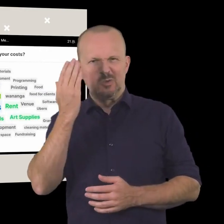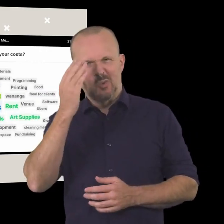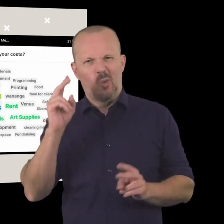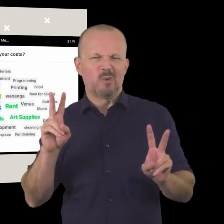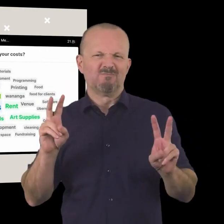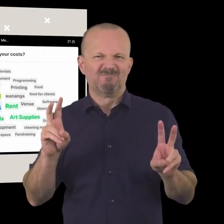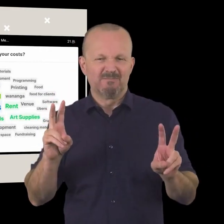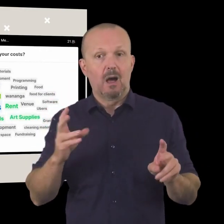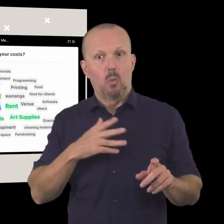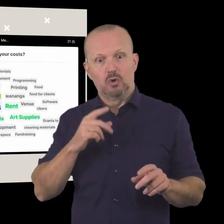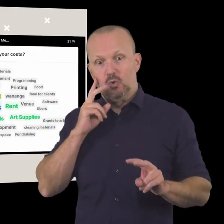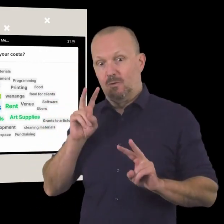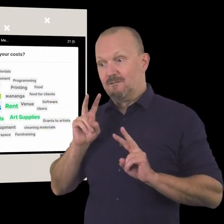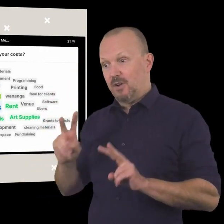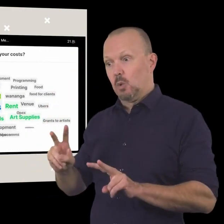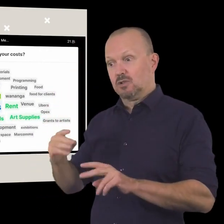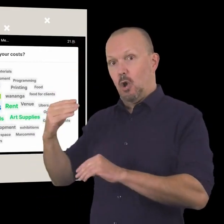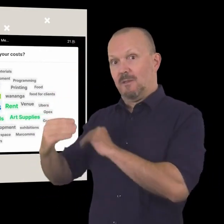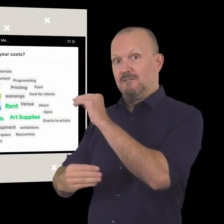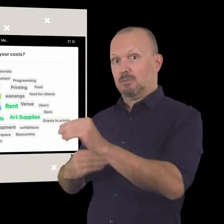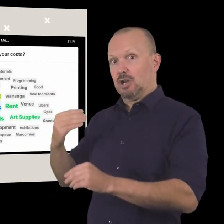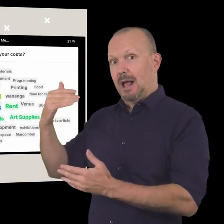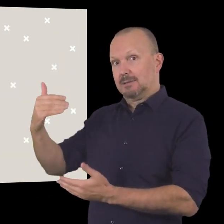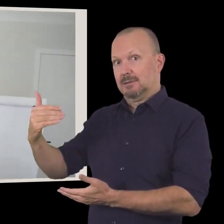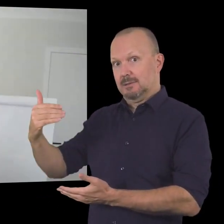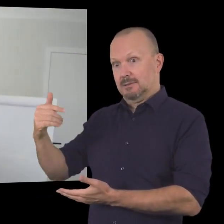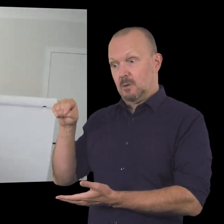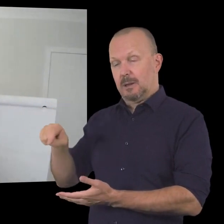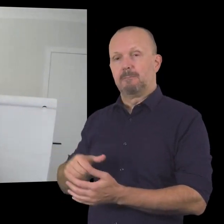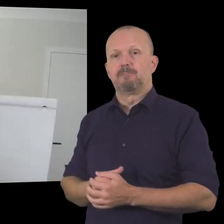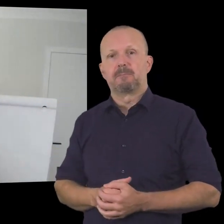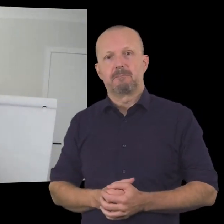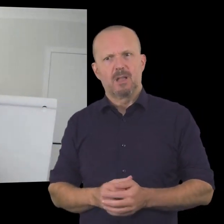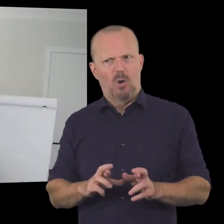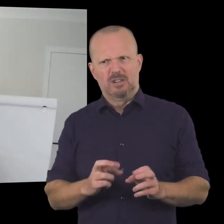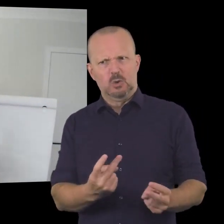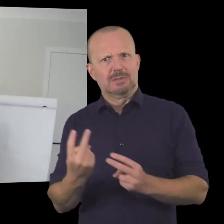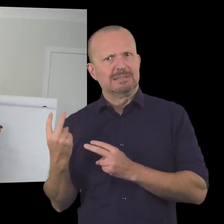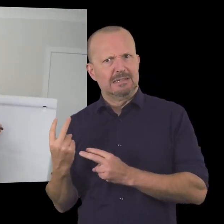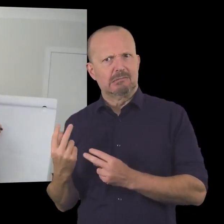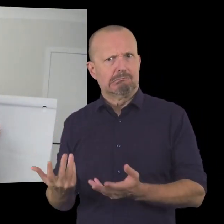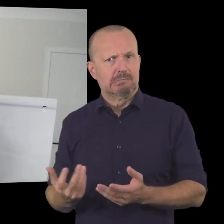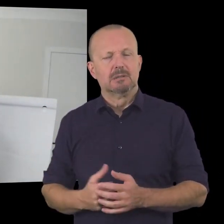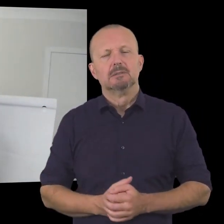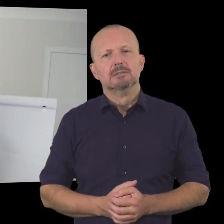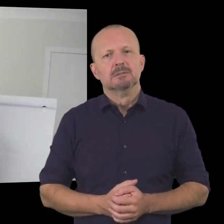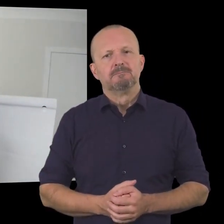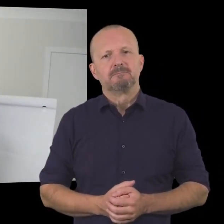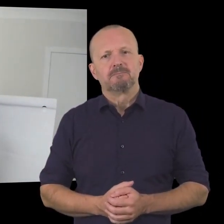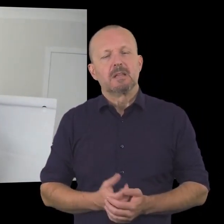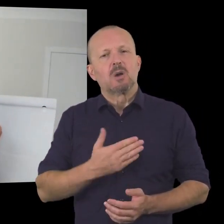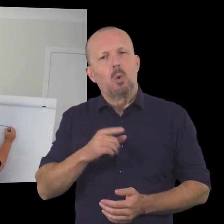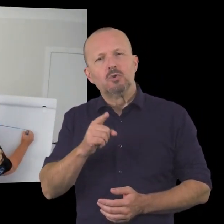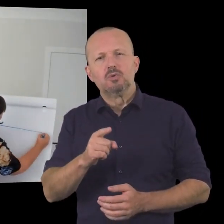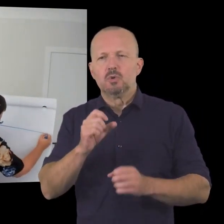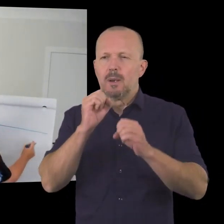i'd love you to focus on the flip chart which i'm pretty sure that you can see uh thank you very much uh on the screen so